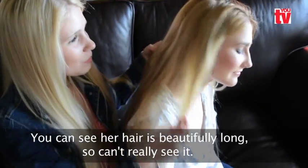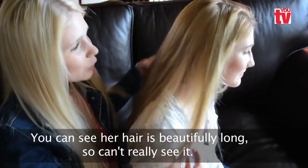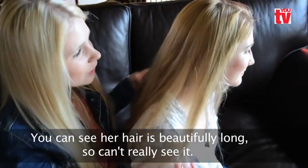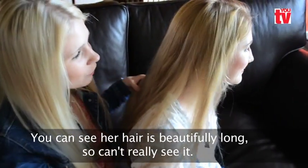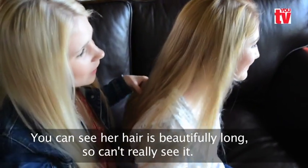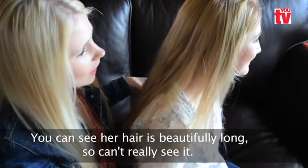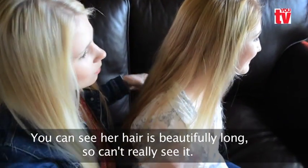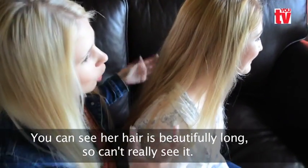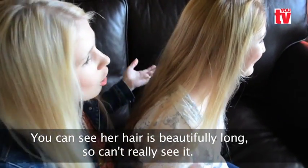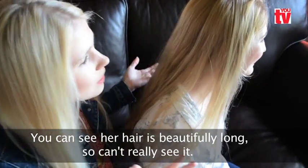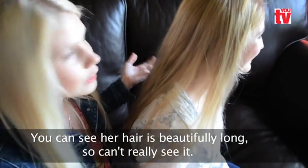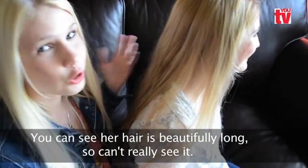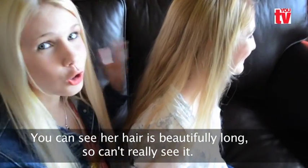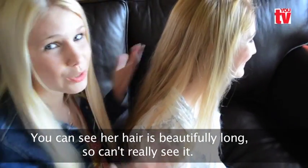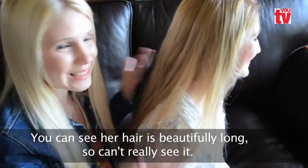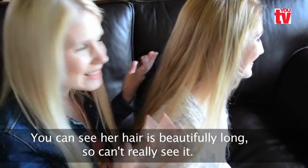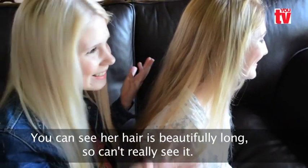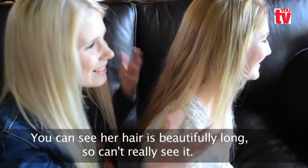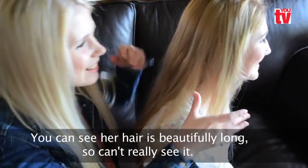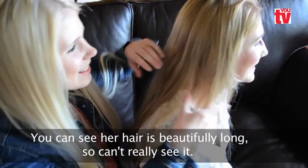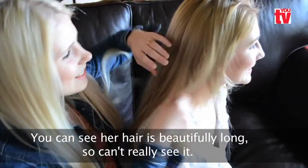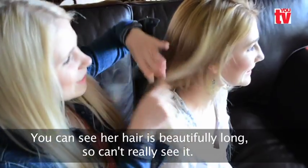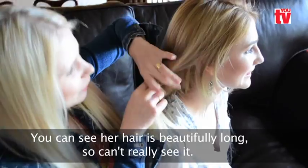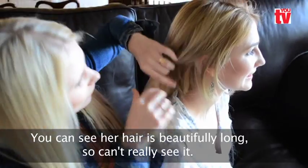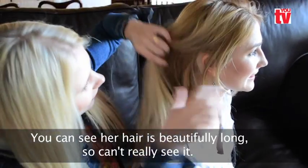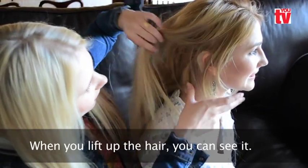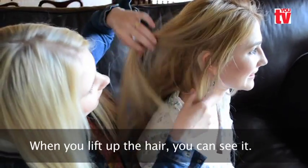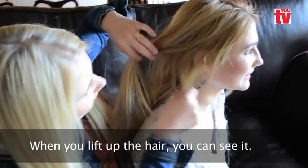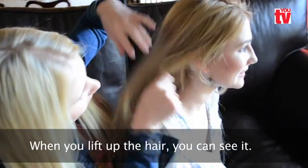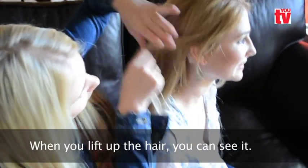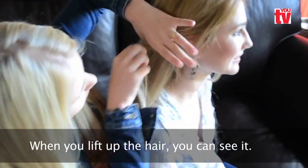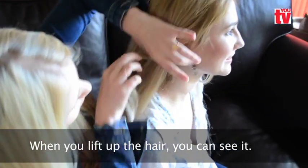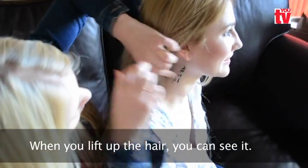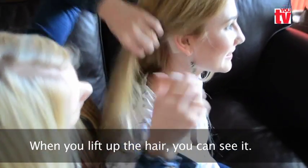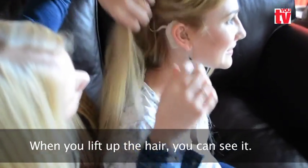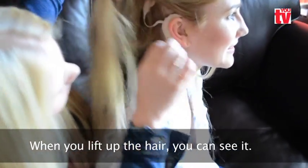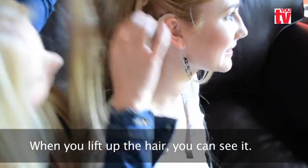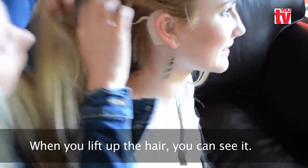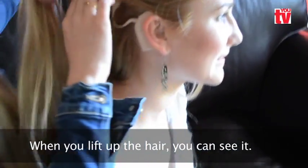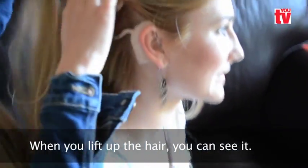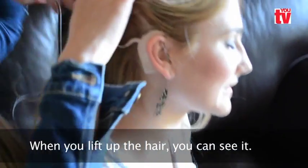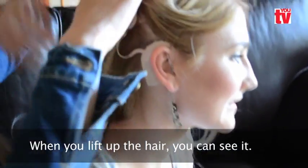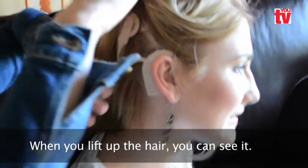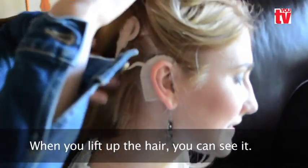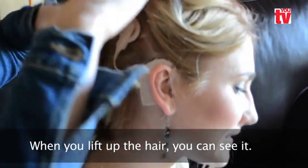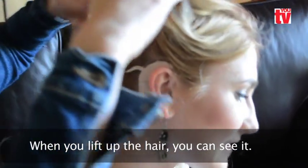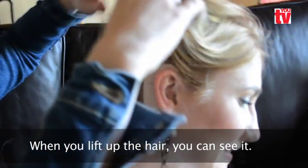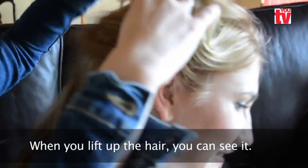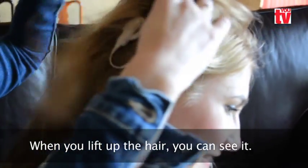beautifully and long, so you can't really see it. So, if you look after here, you